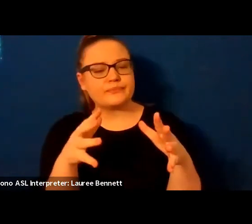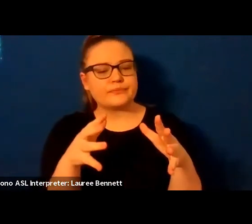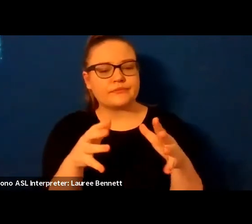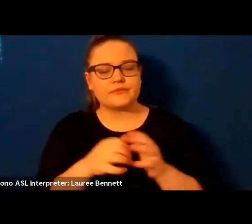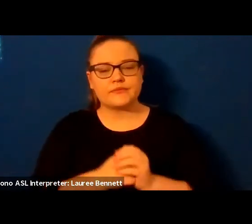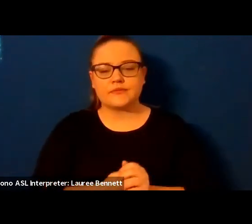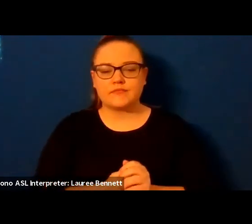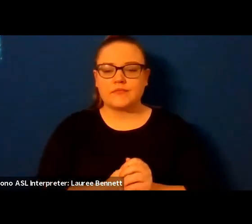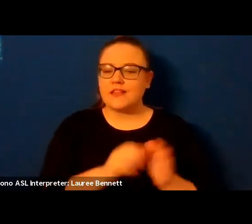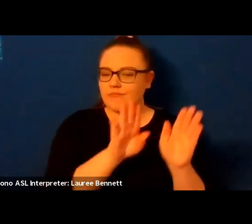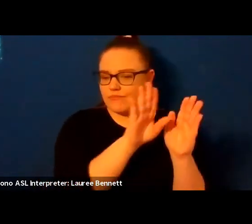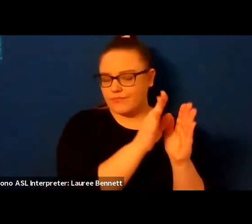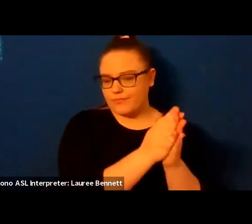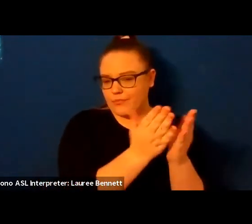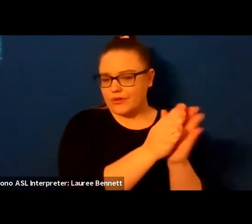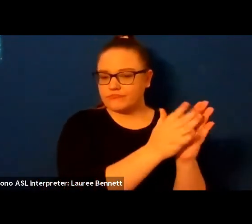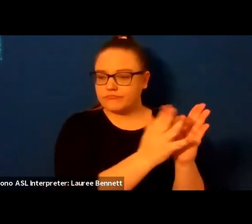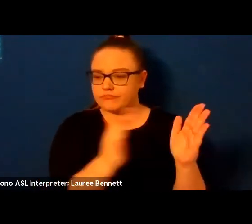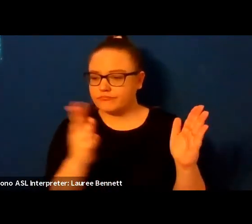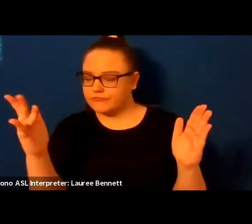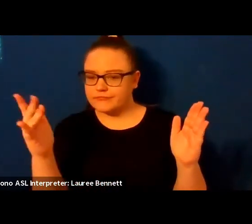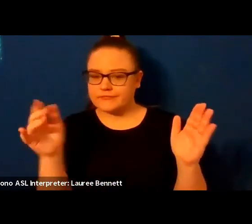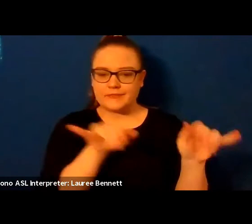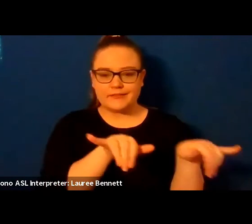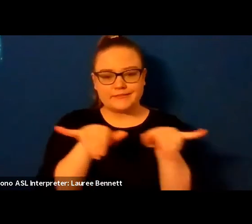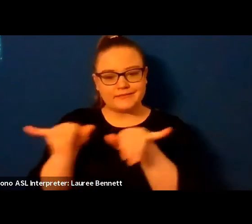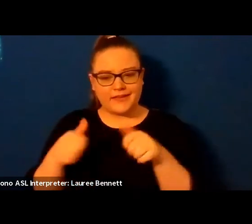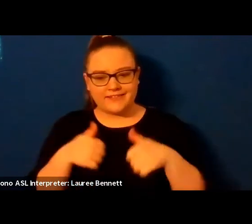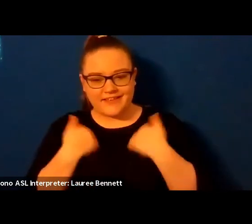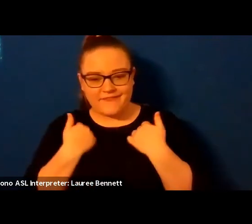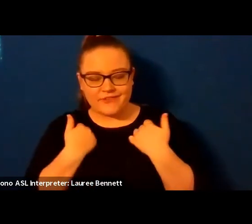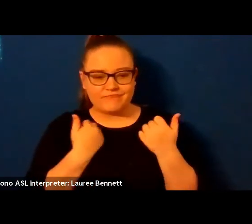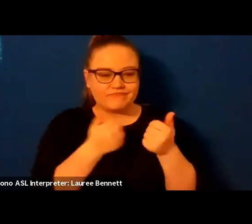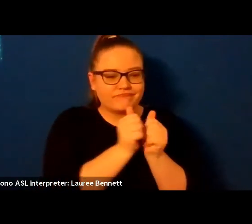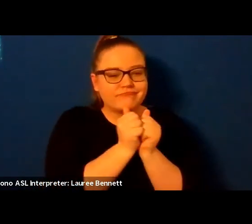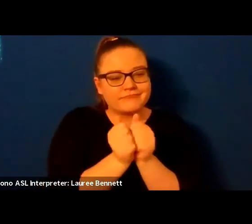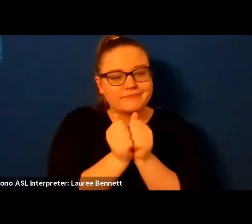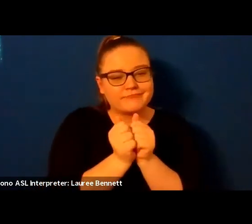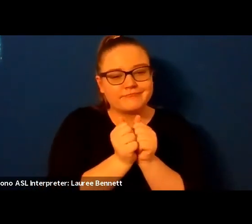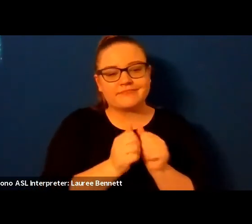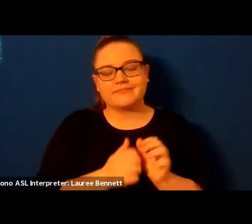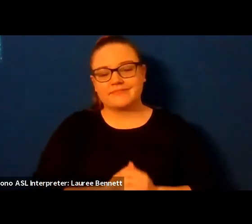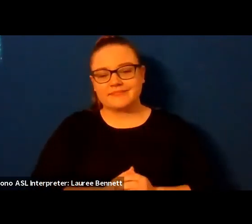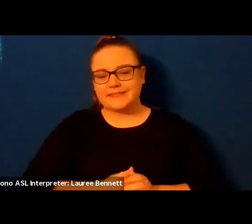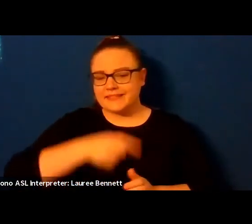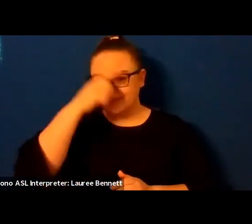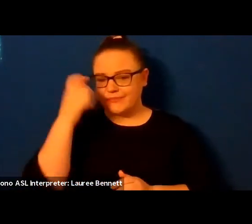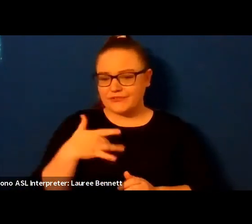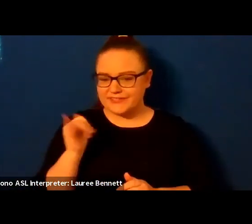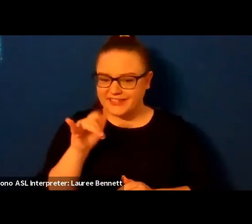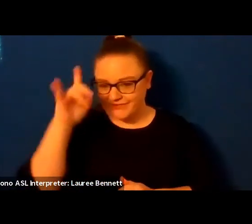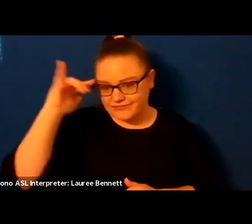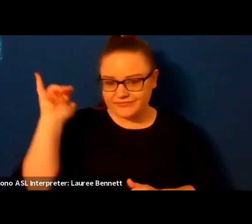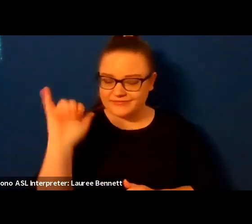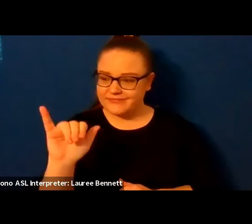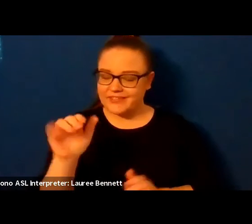shelf and all the gardens opening their mouths to drink summer lasts forever more babies